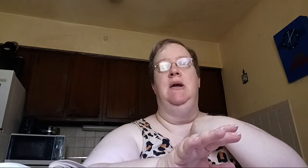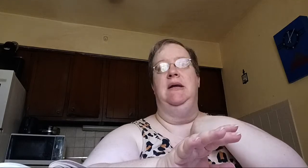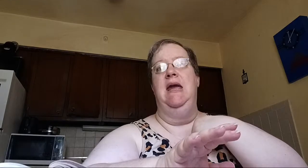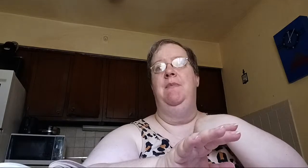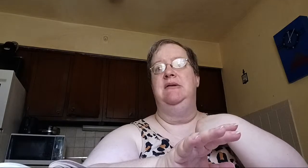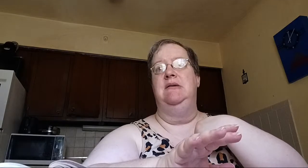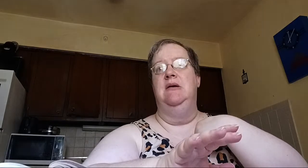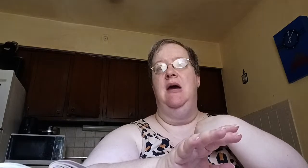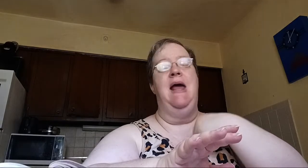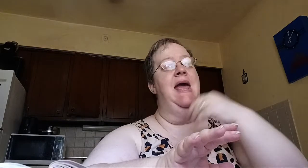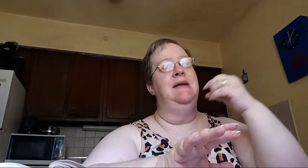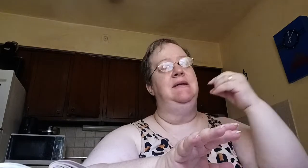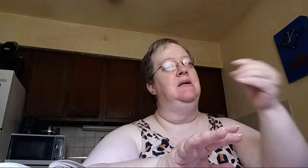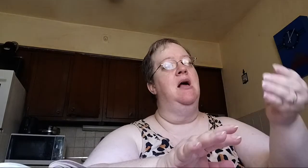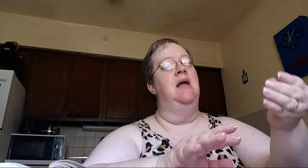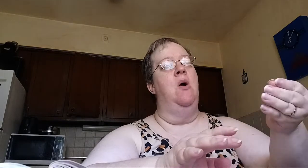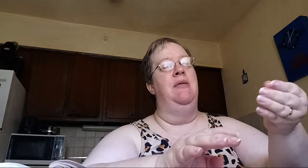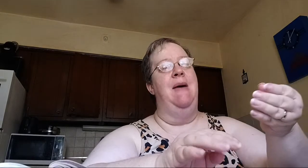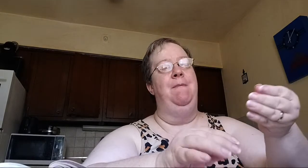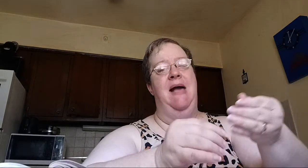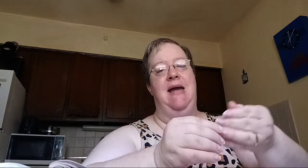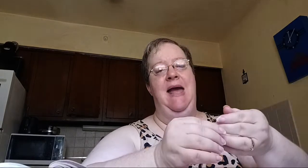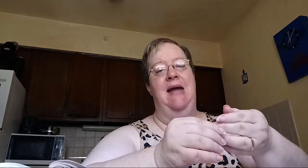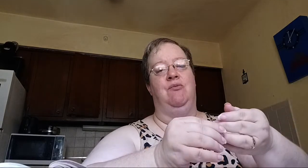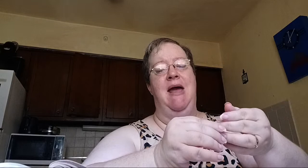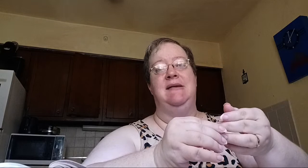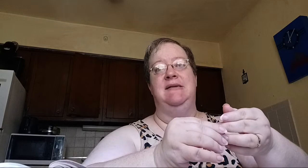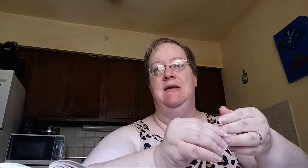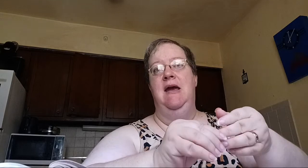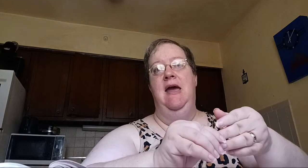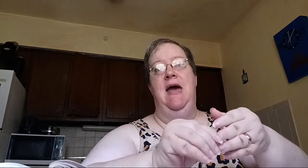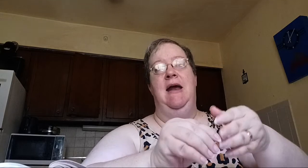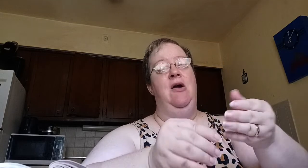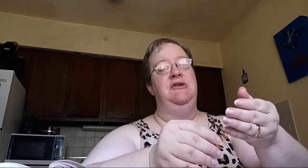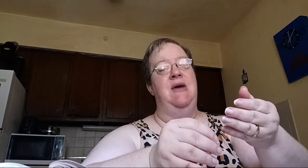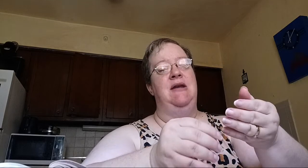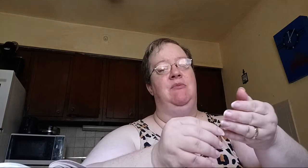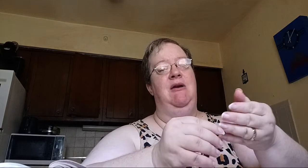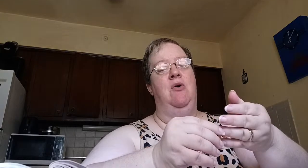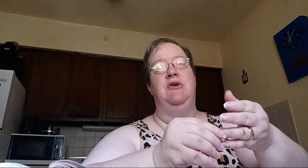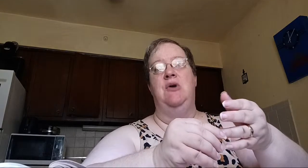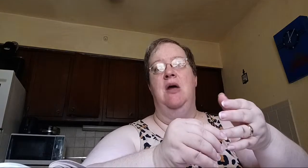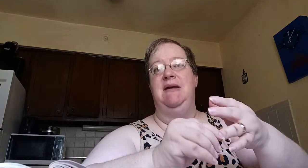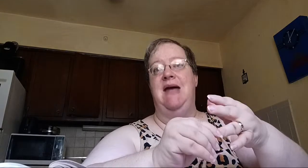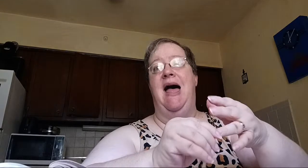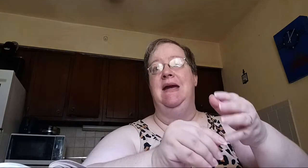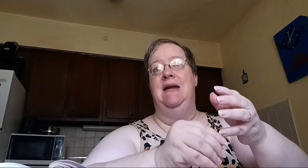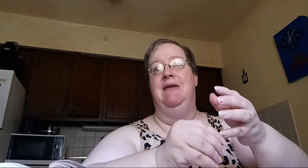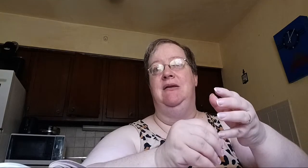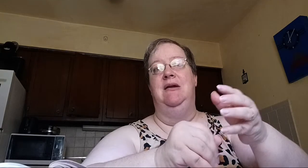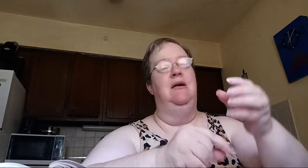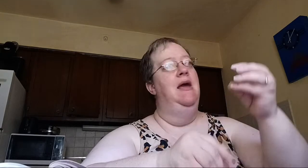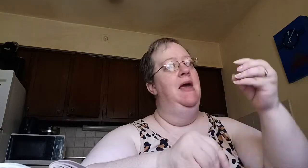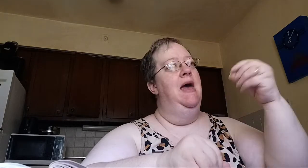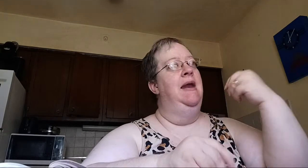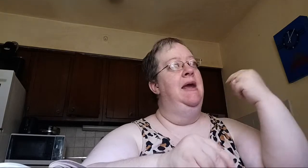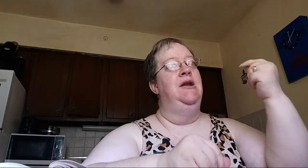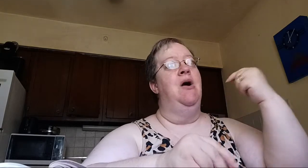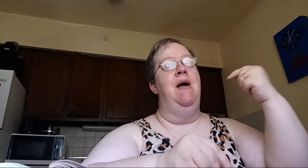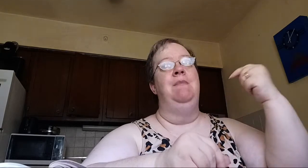campus. And I had to cut all that back. I had to rest. And I also had to refocus on my diet and everything. And, know, I'm kind